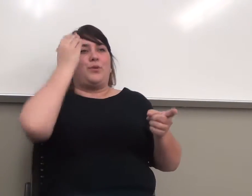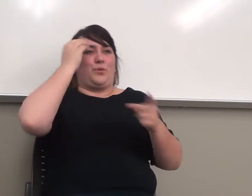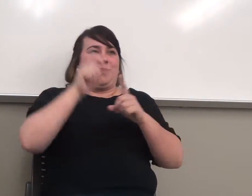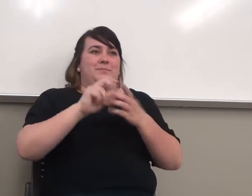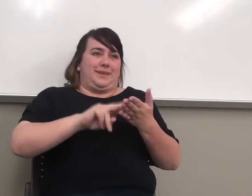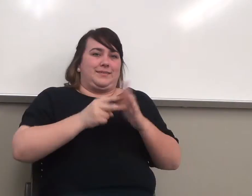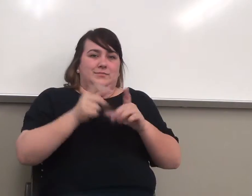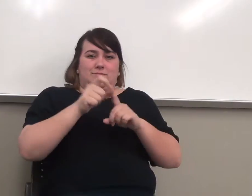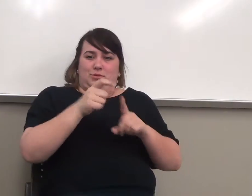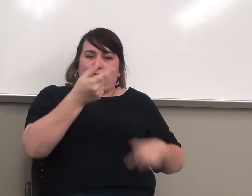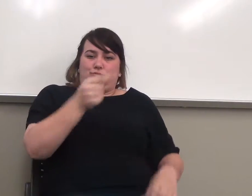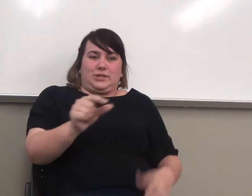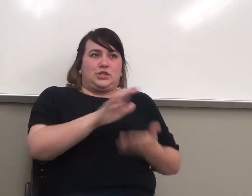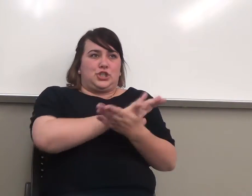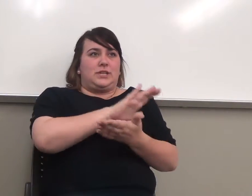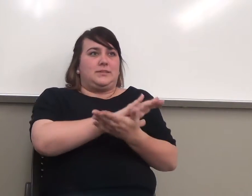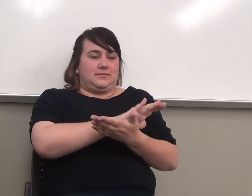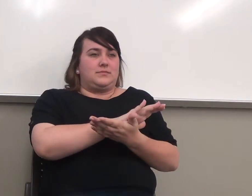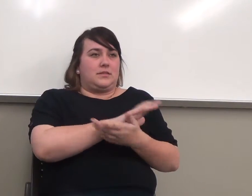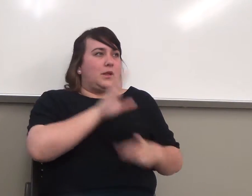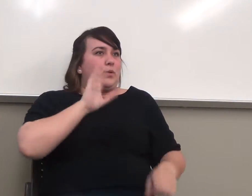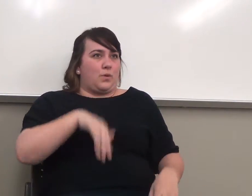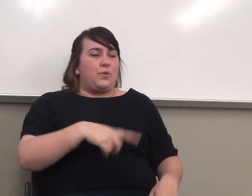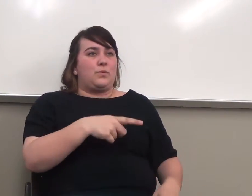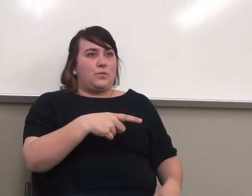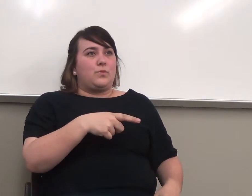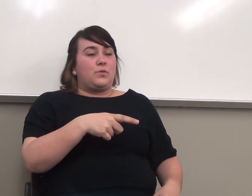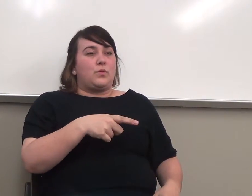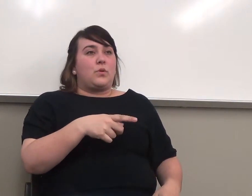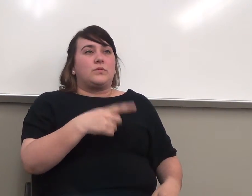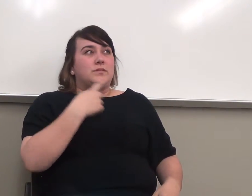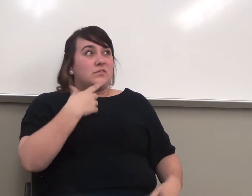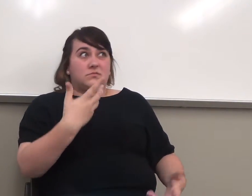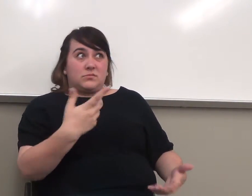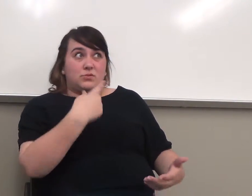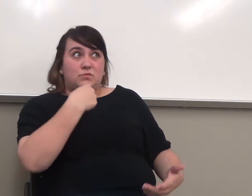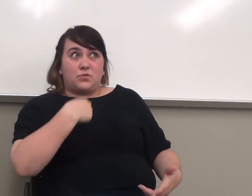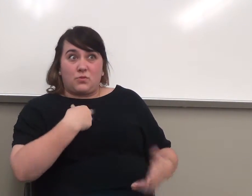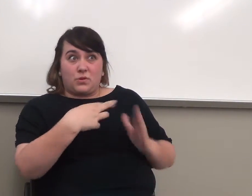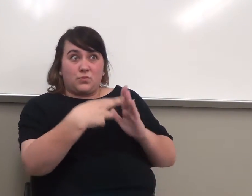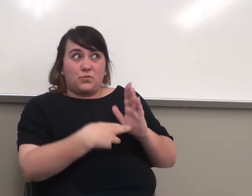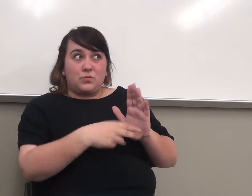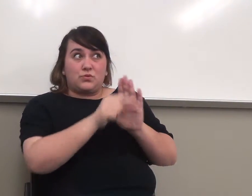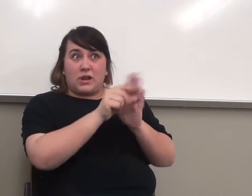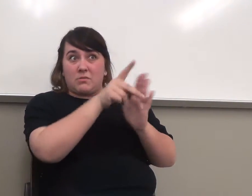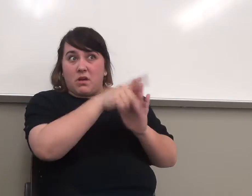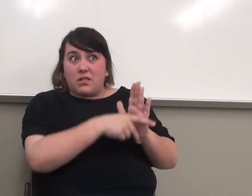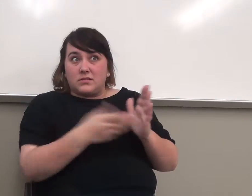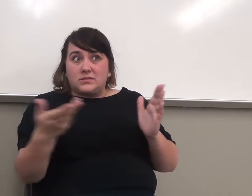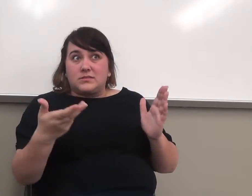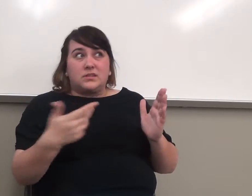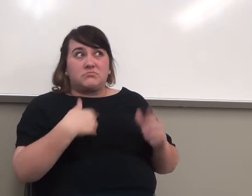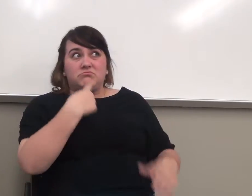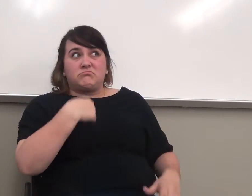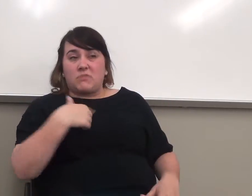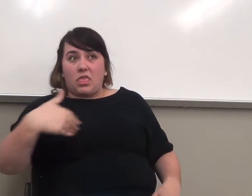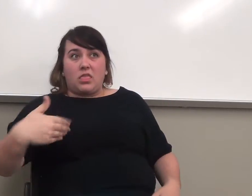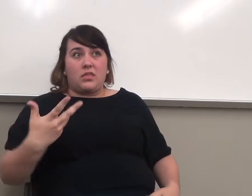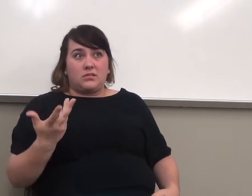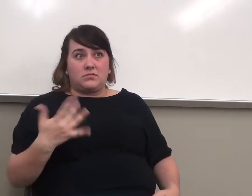That's what we call it here. Or say, you haven't told me what the grading policy is in this class. You haven't told me how to get